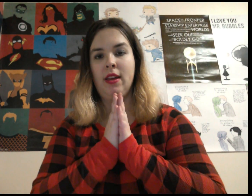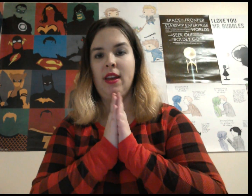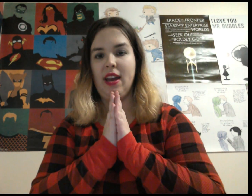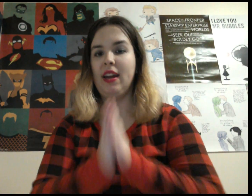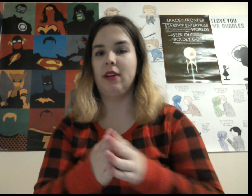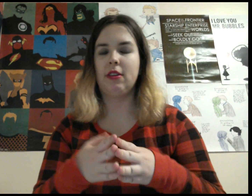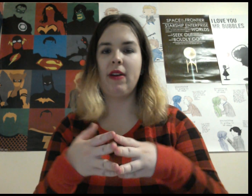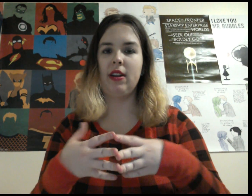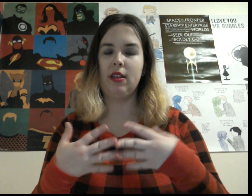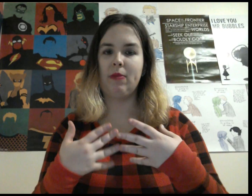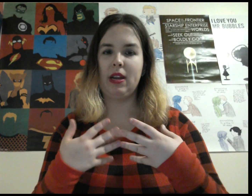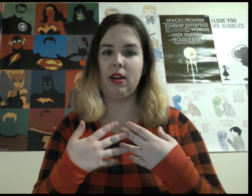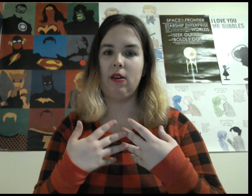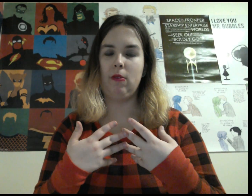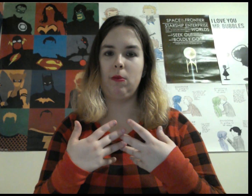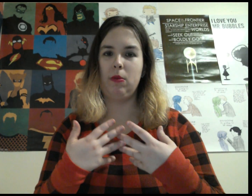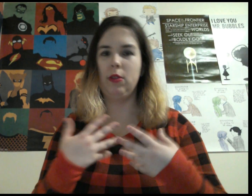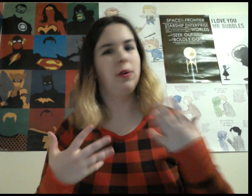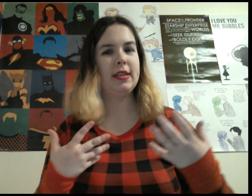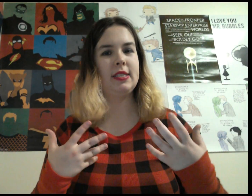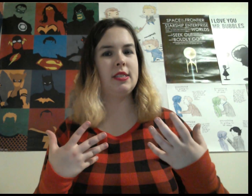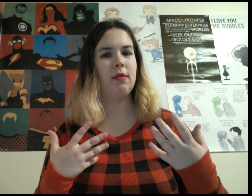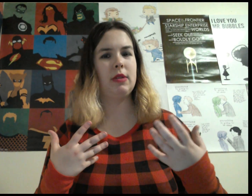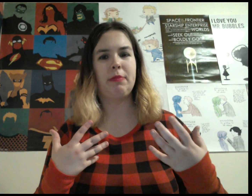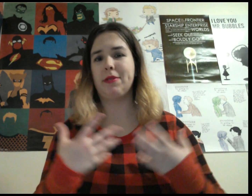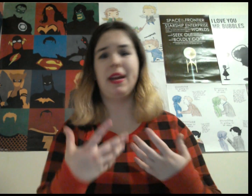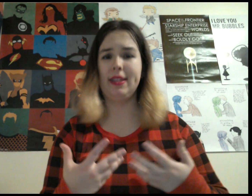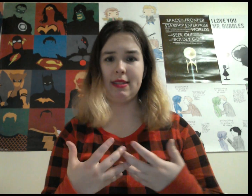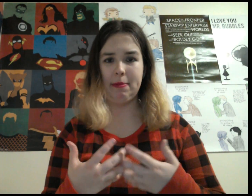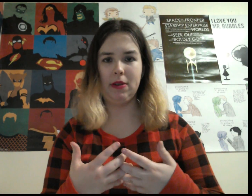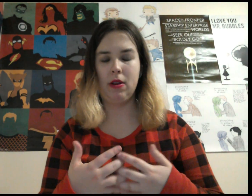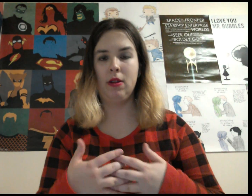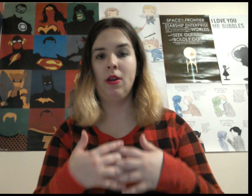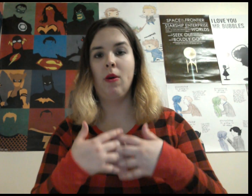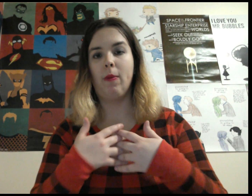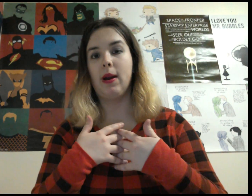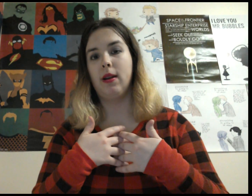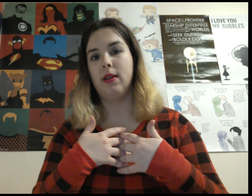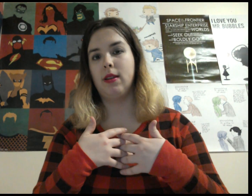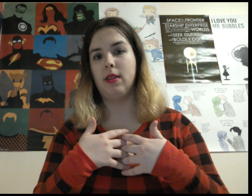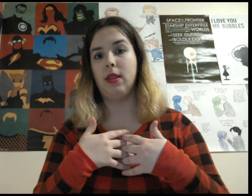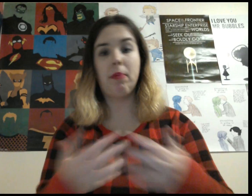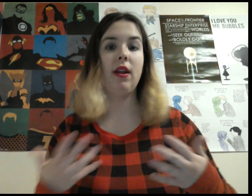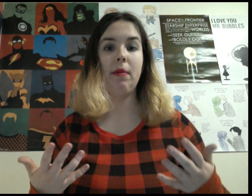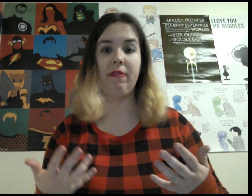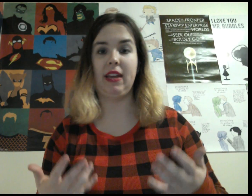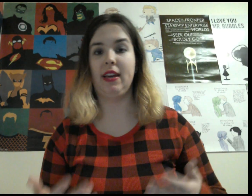And I also found it a little weird how Lucas was betrayed in this episode. Where they brought up the fact that